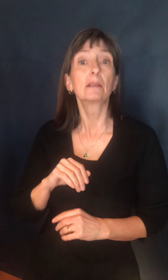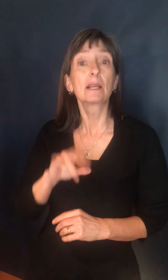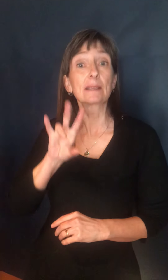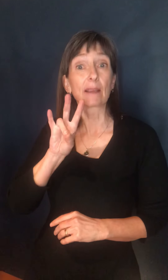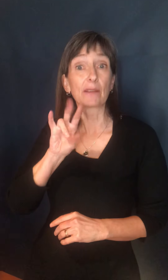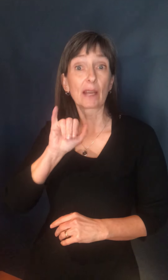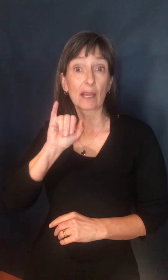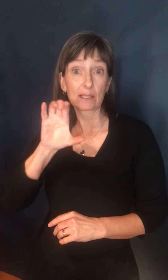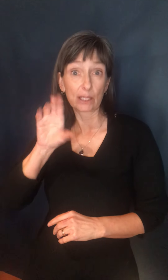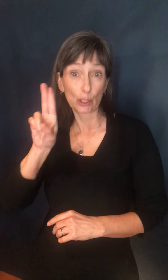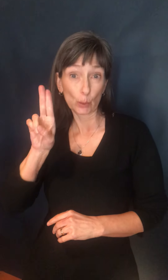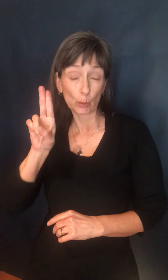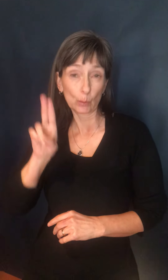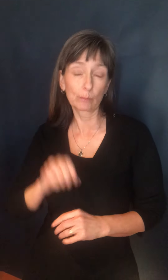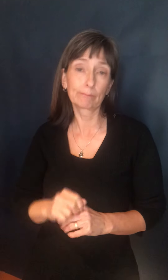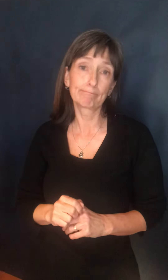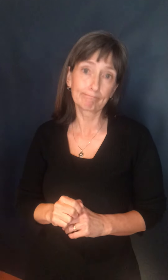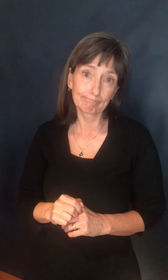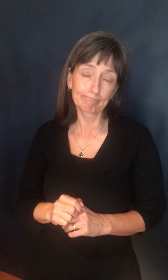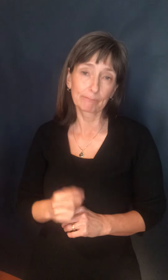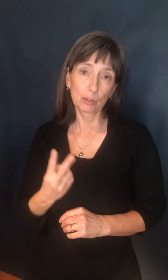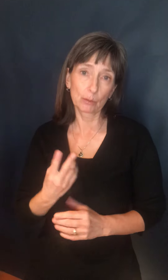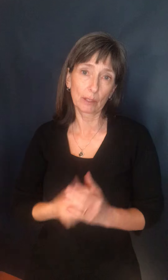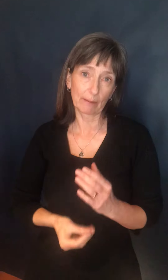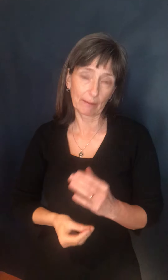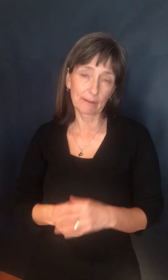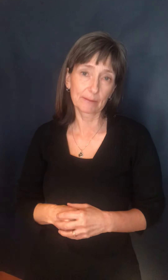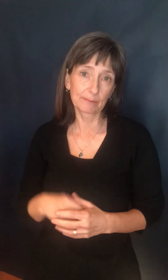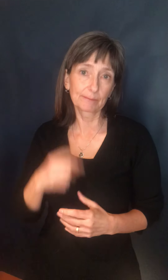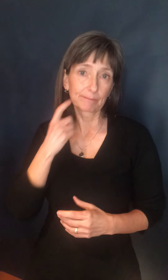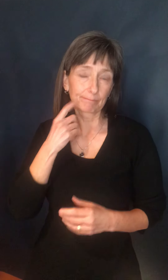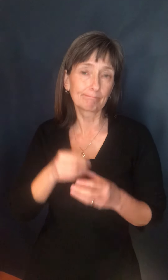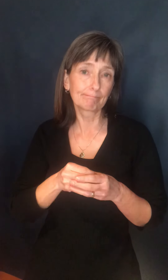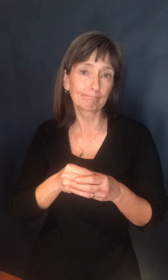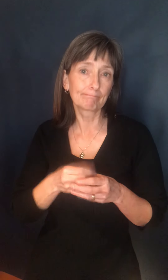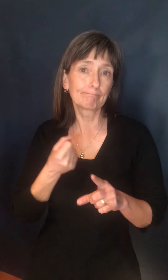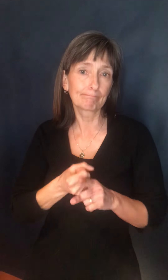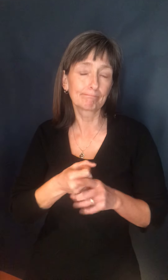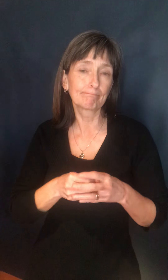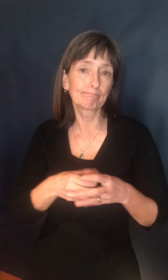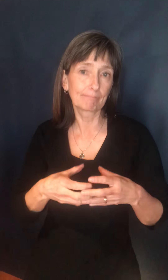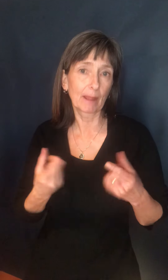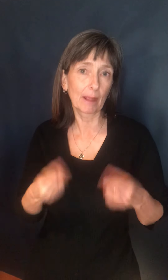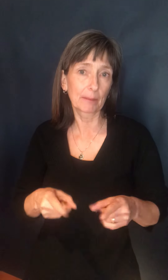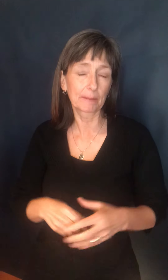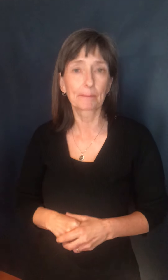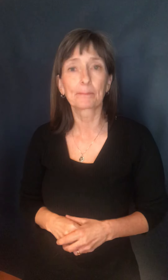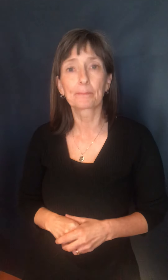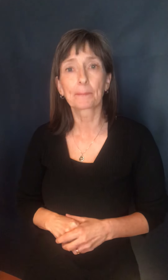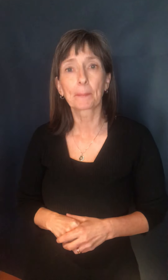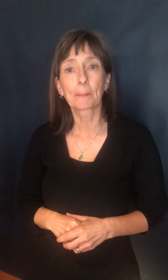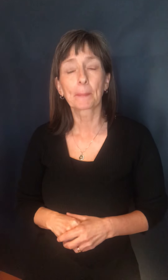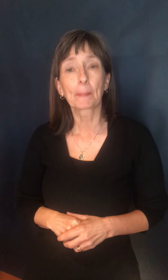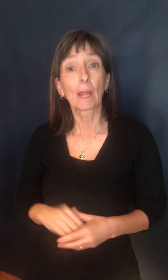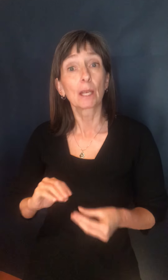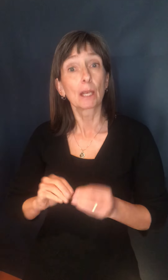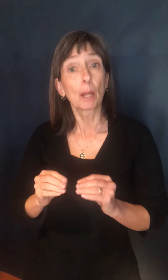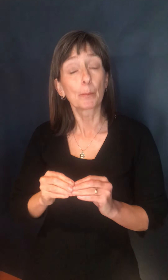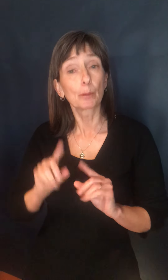and unfortunately, two deaths during the recent outbreak. The number of admissions has slowed, and there has been only